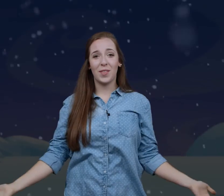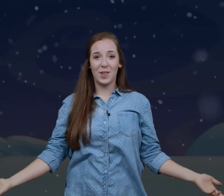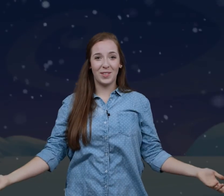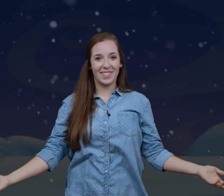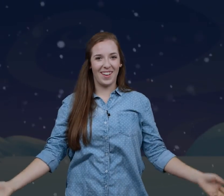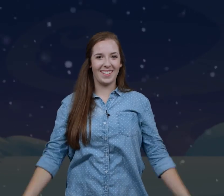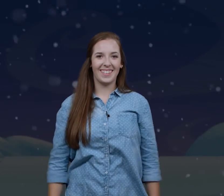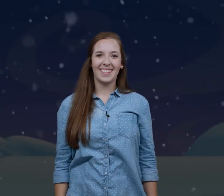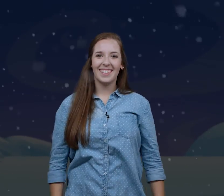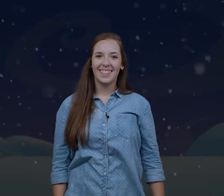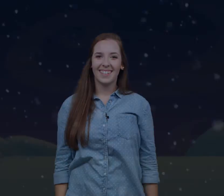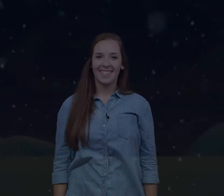the whole song. the whole song.